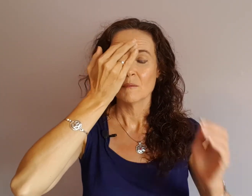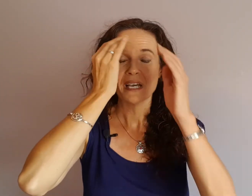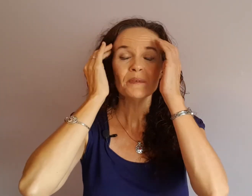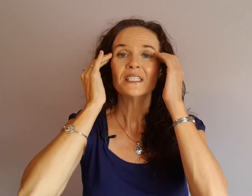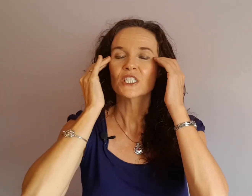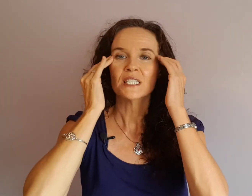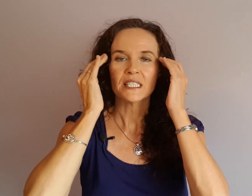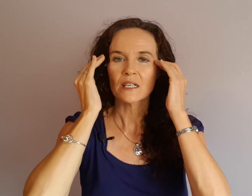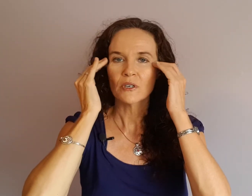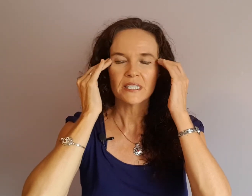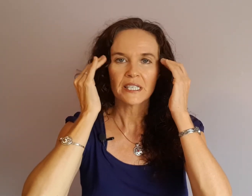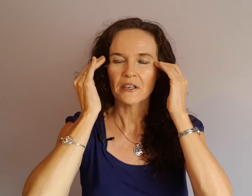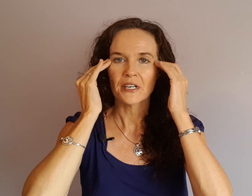Maybe it's just downright scary.